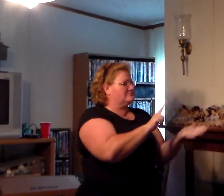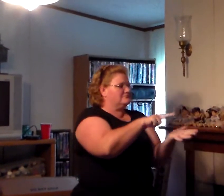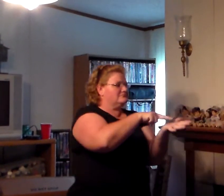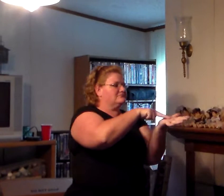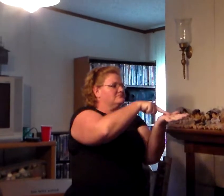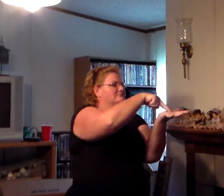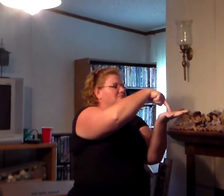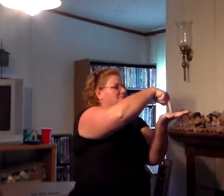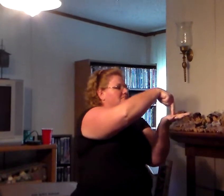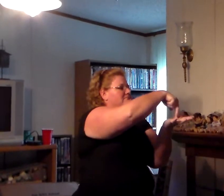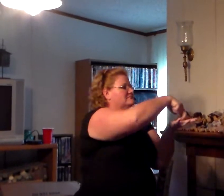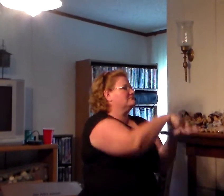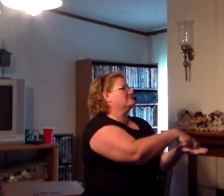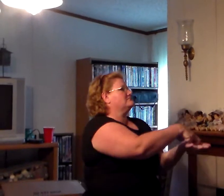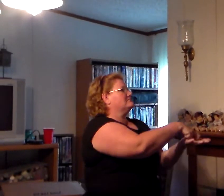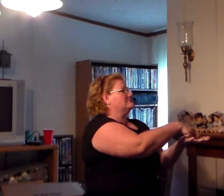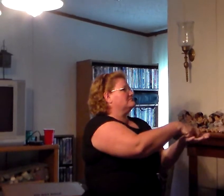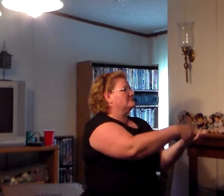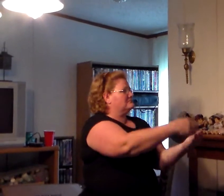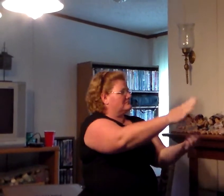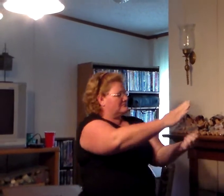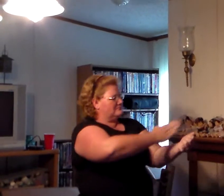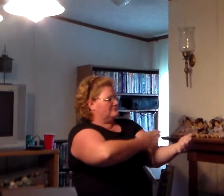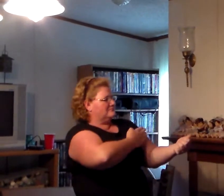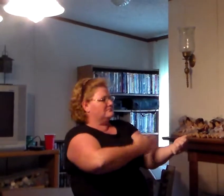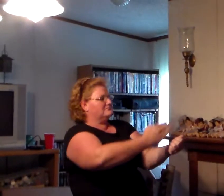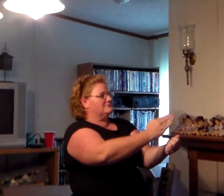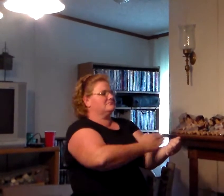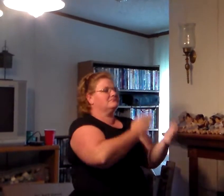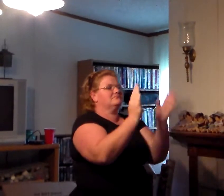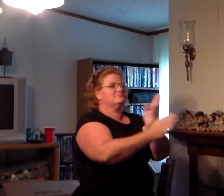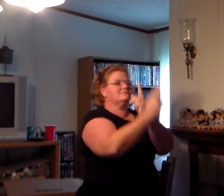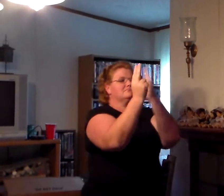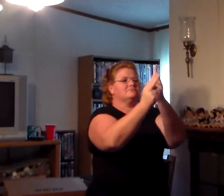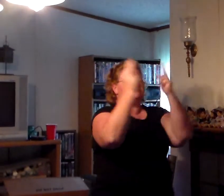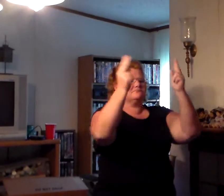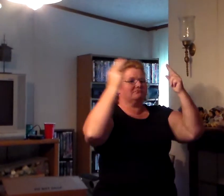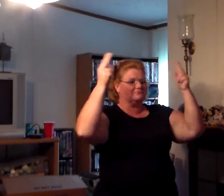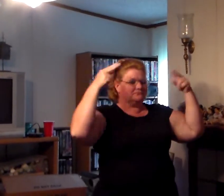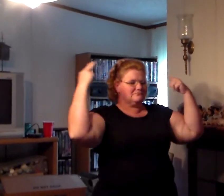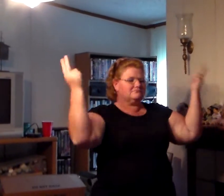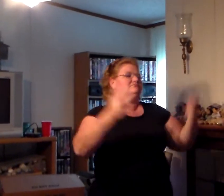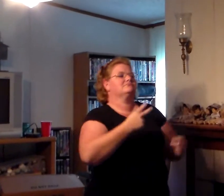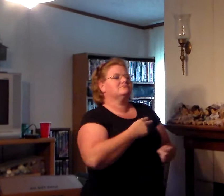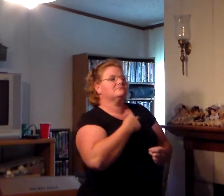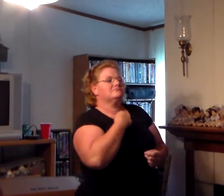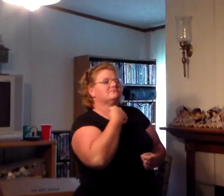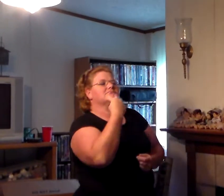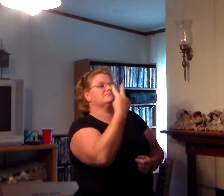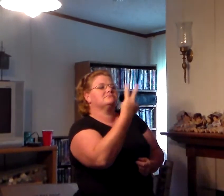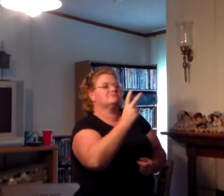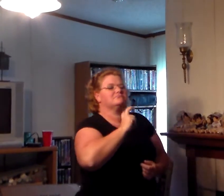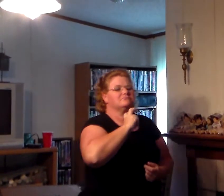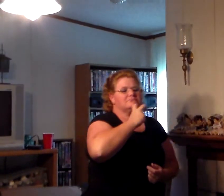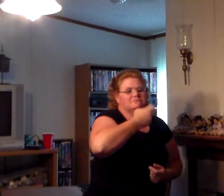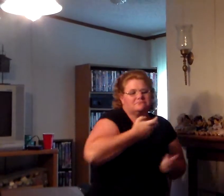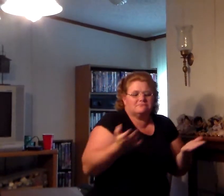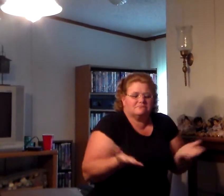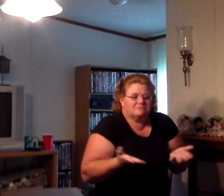knees will I fall? Will I sing hallelujah? Will I be able to speak at all?